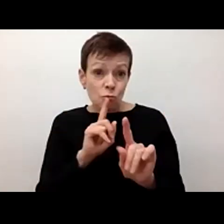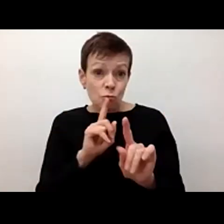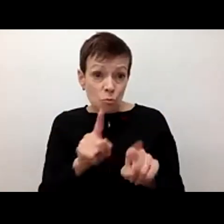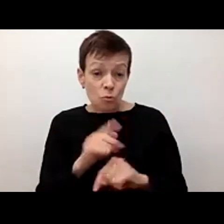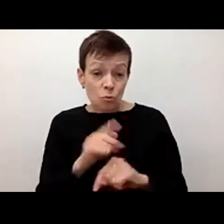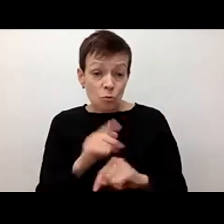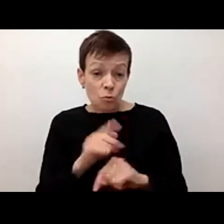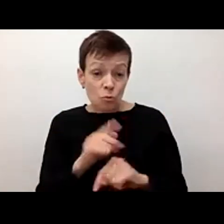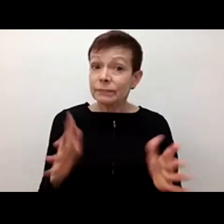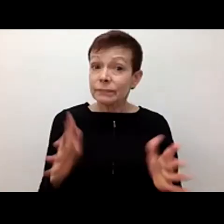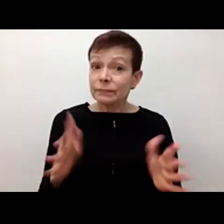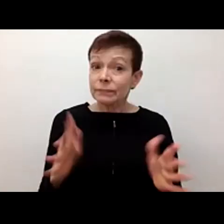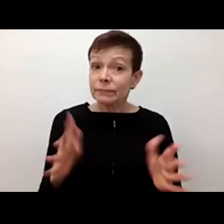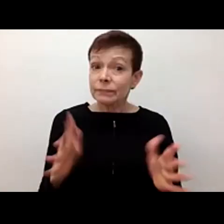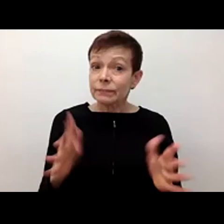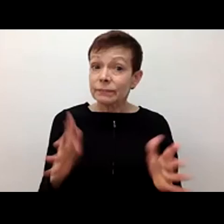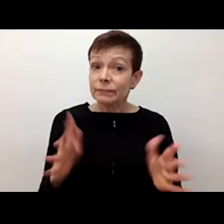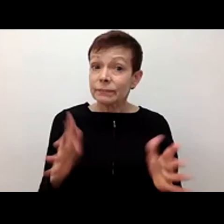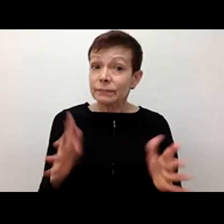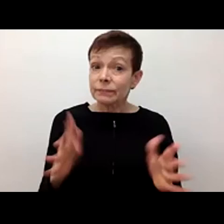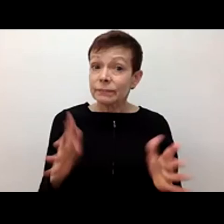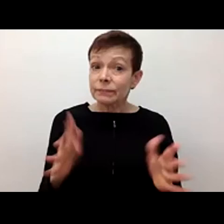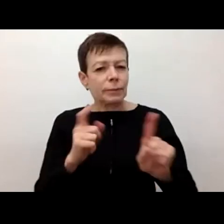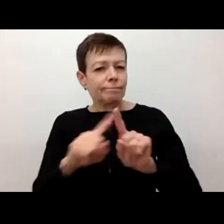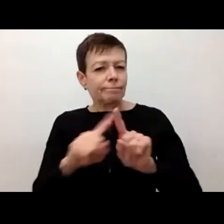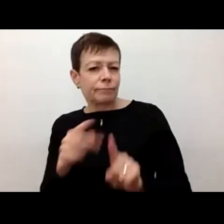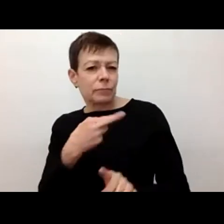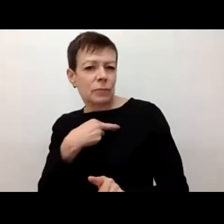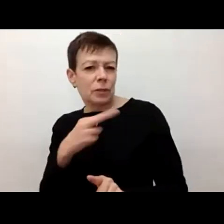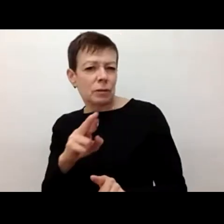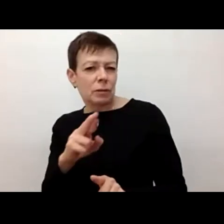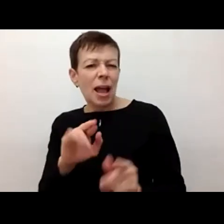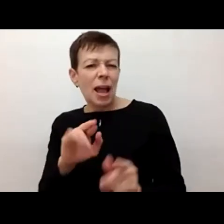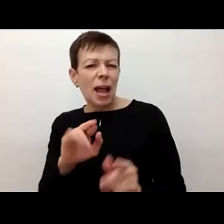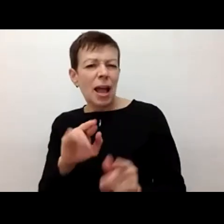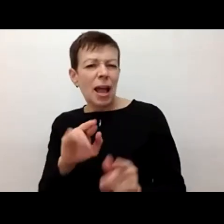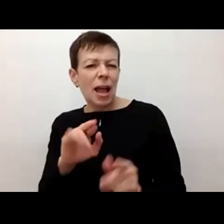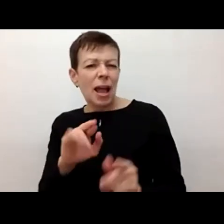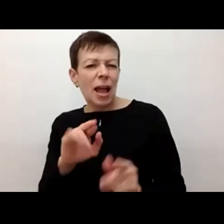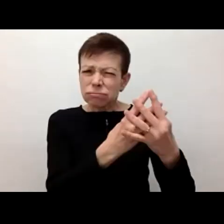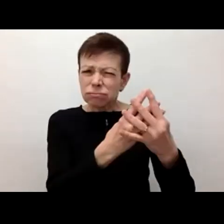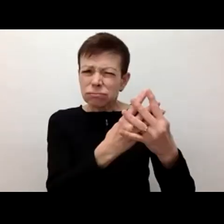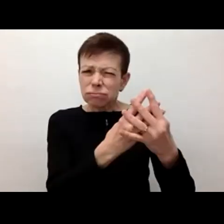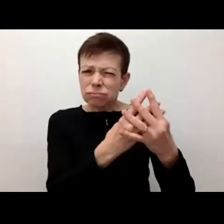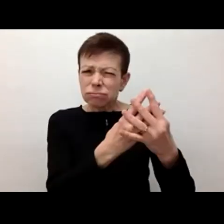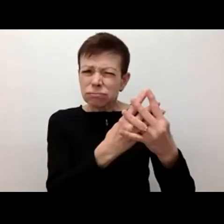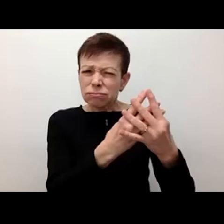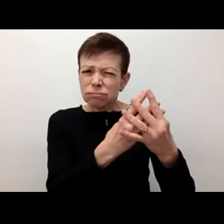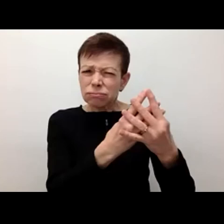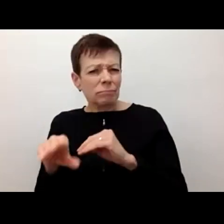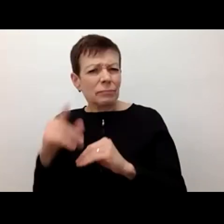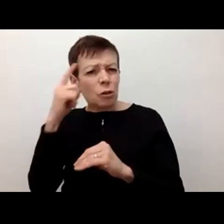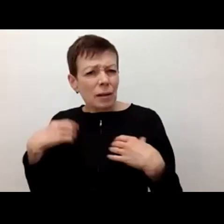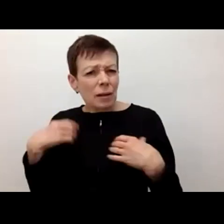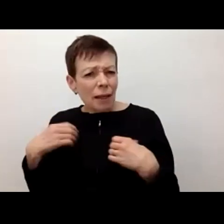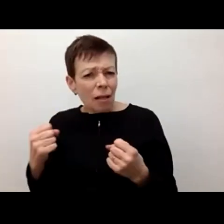traditions who will explain how immigration detention affects mental health and transgresses human dignity. There